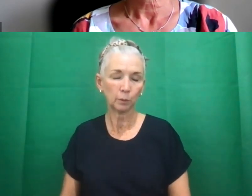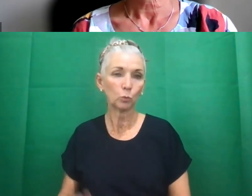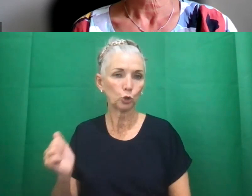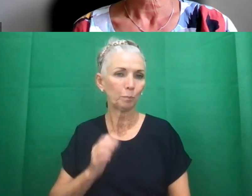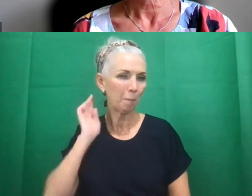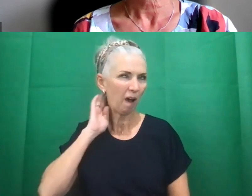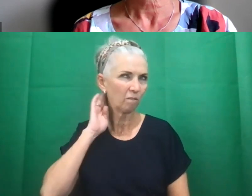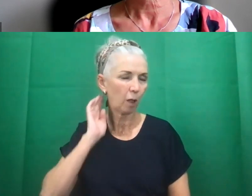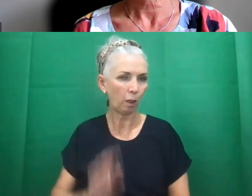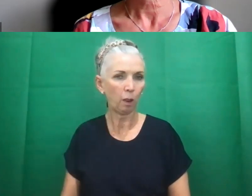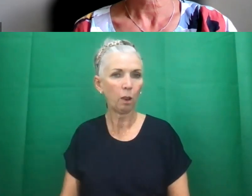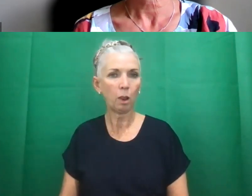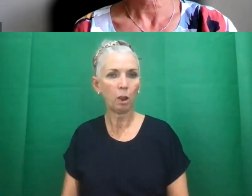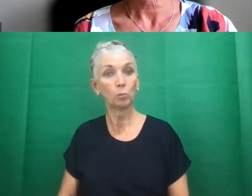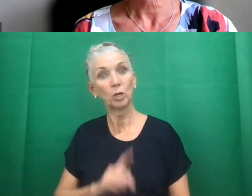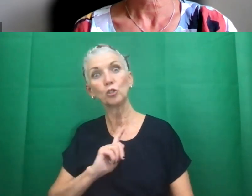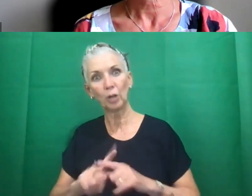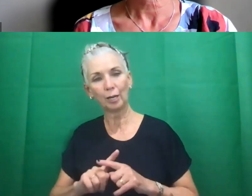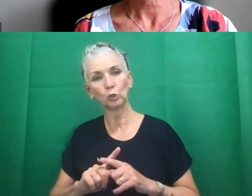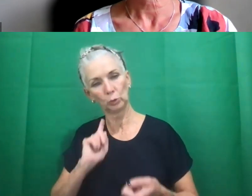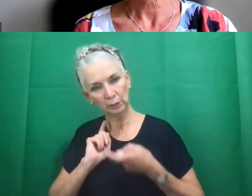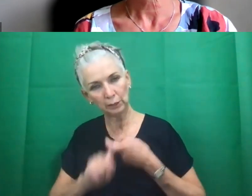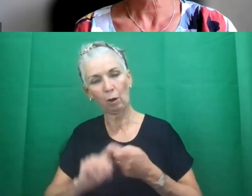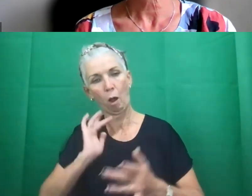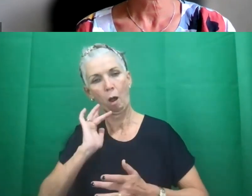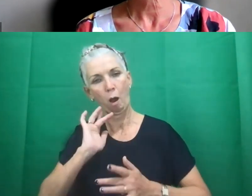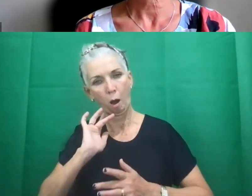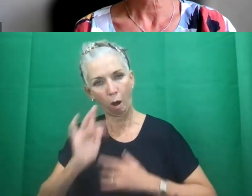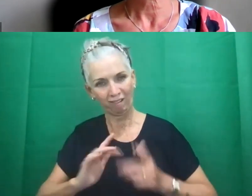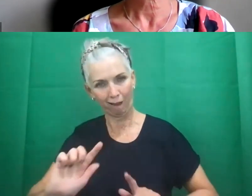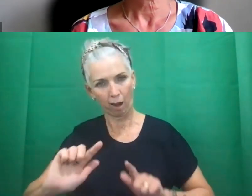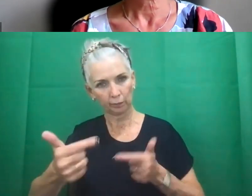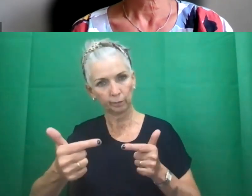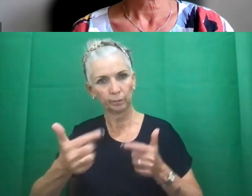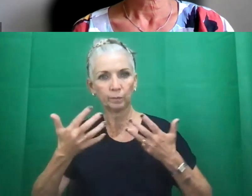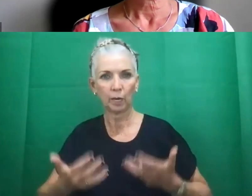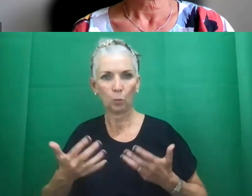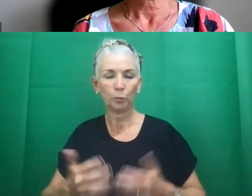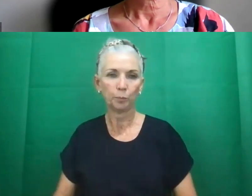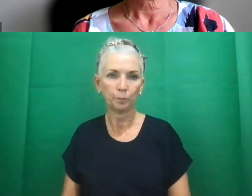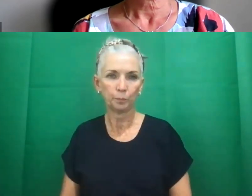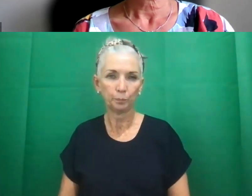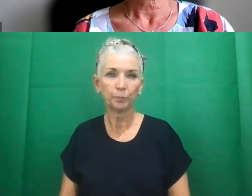But we are we are trying to stick to online for for the meantime, for the majority of our activities to to help with that inclusivity.